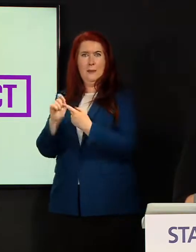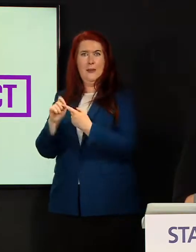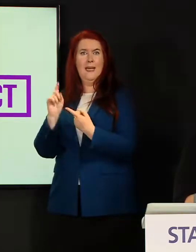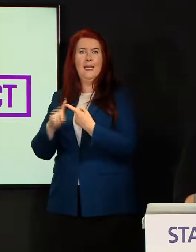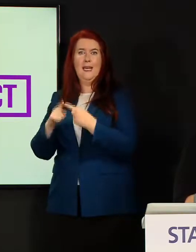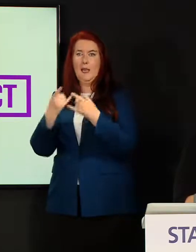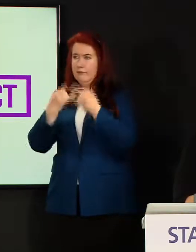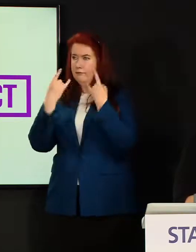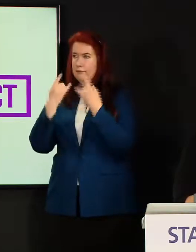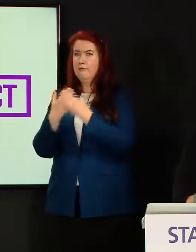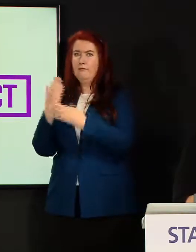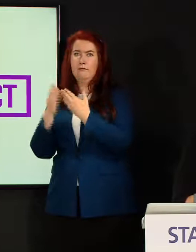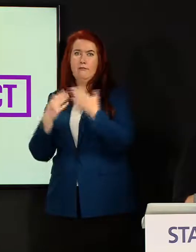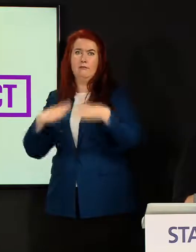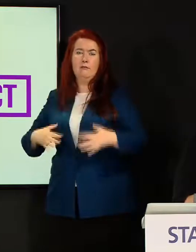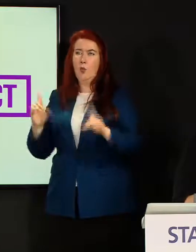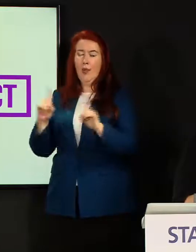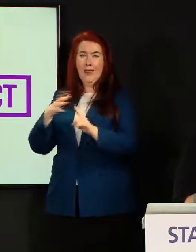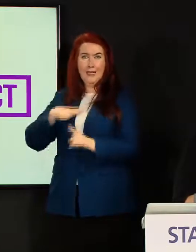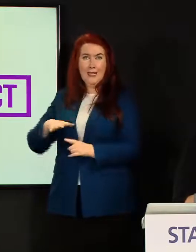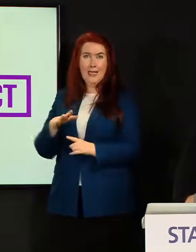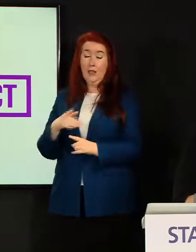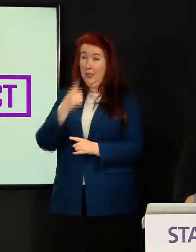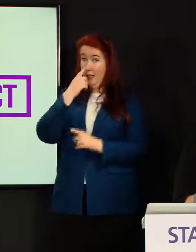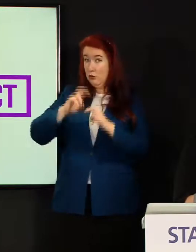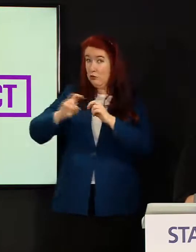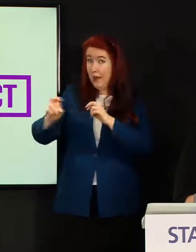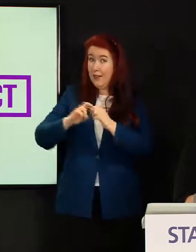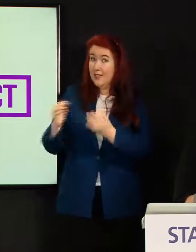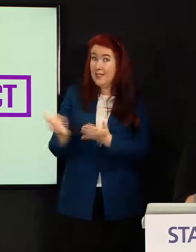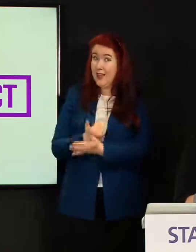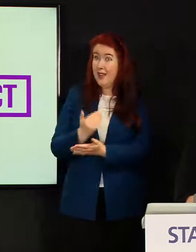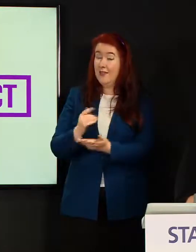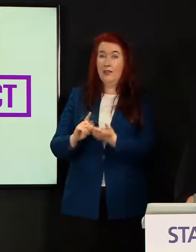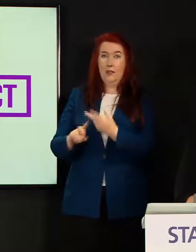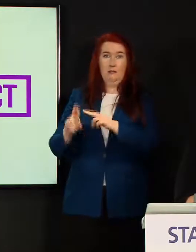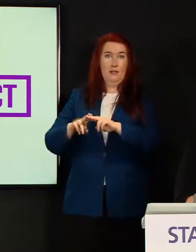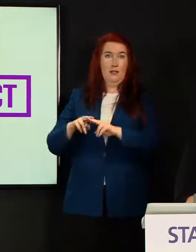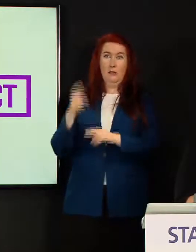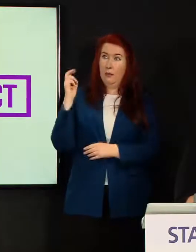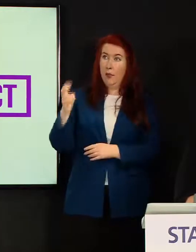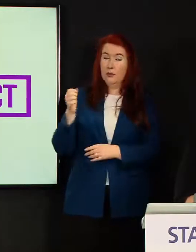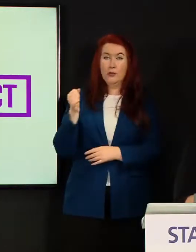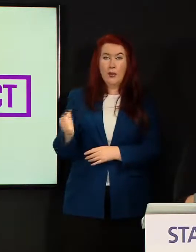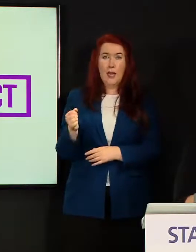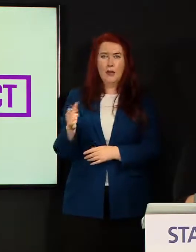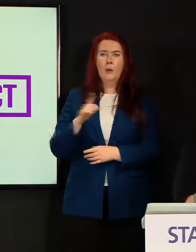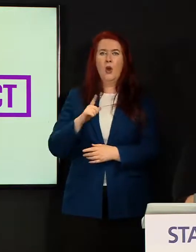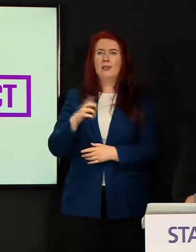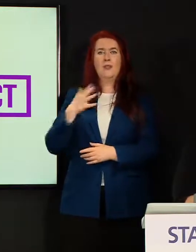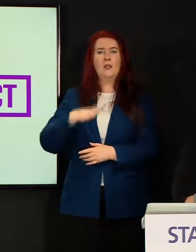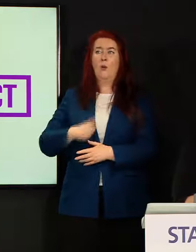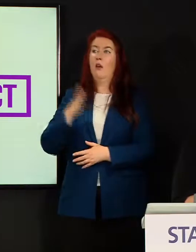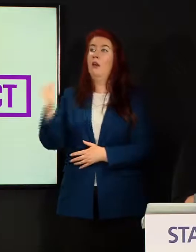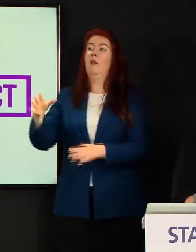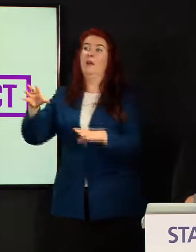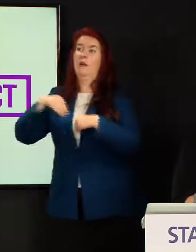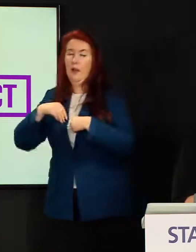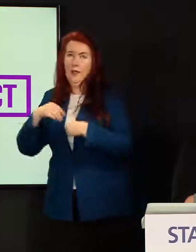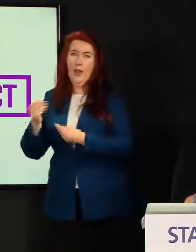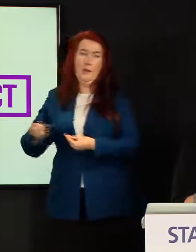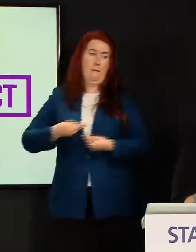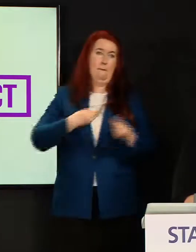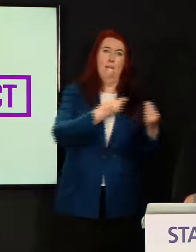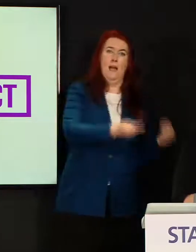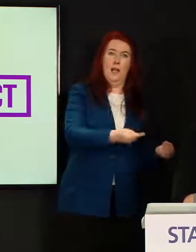when they're at work they can travel to work safely if that's by public transport so that they are not bringing the virus home to